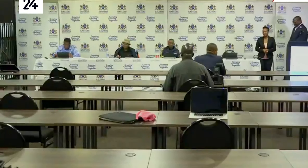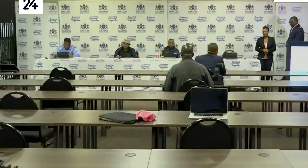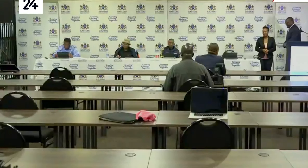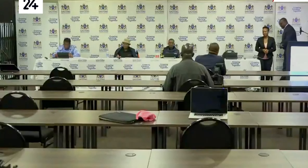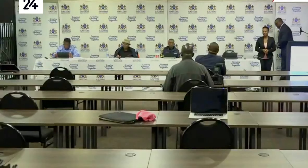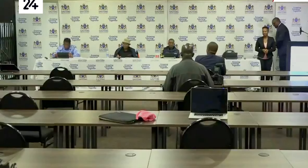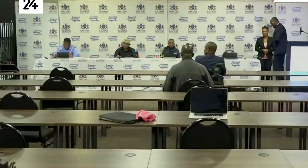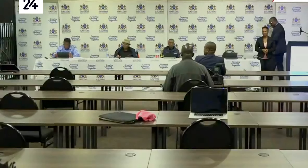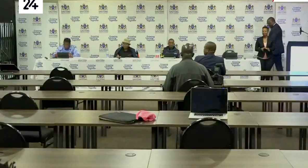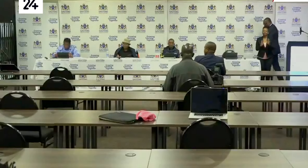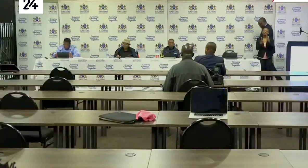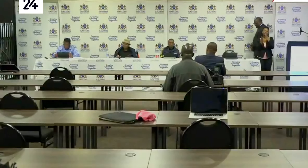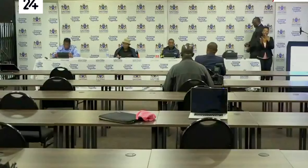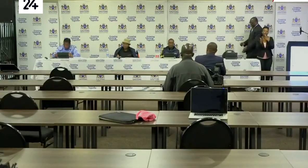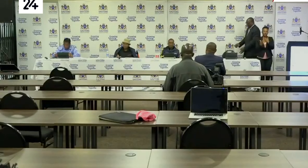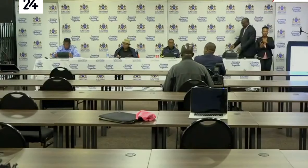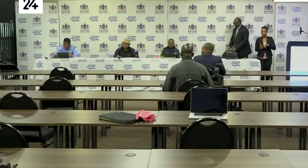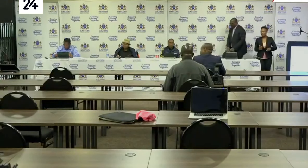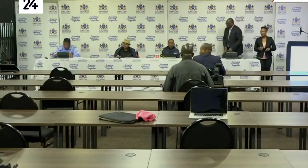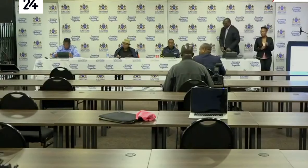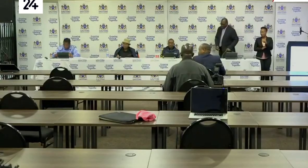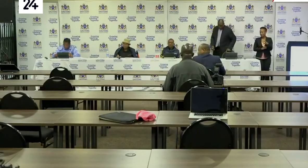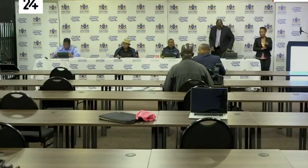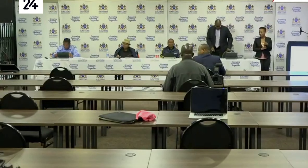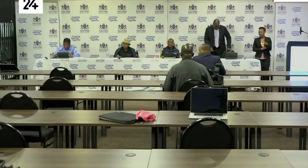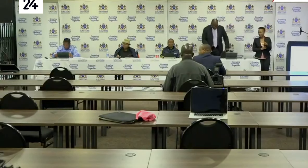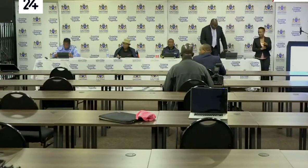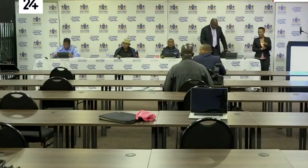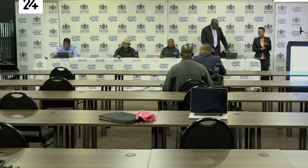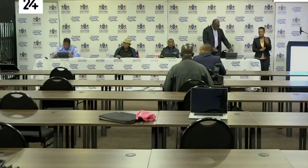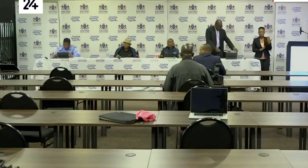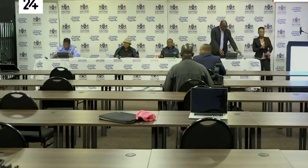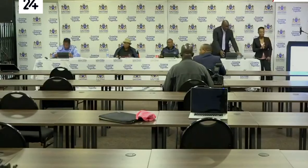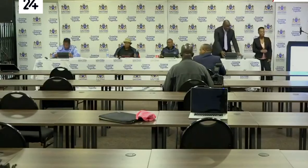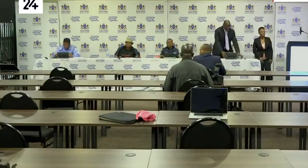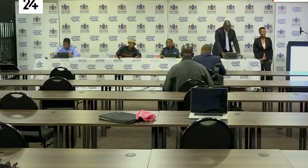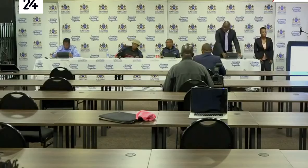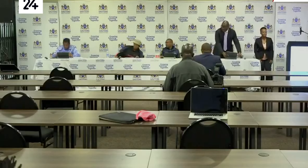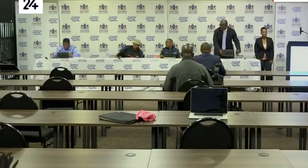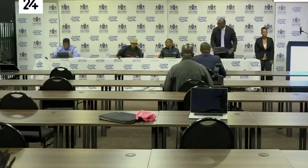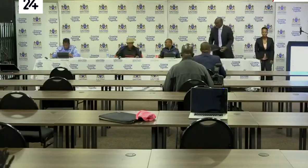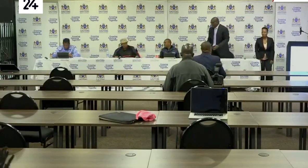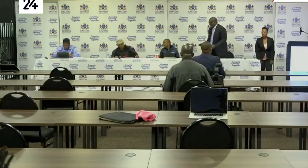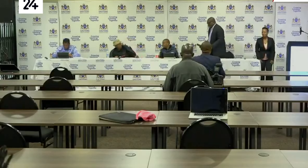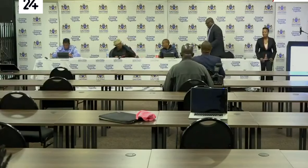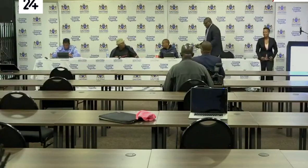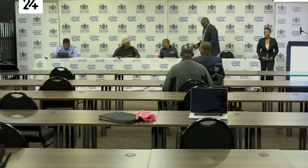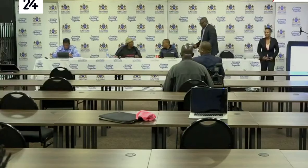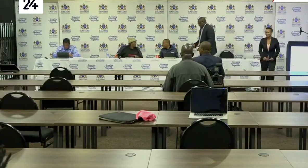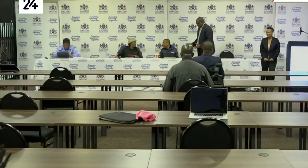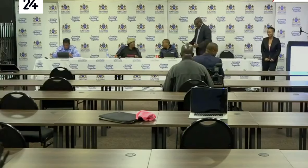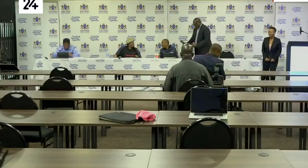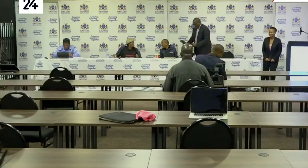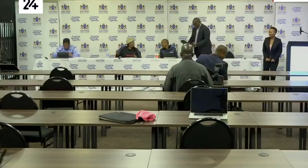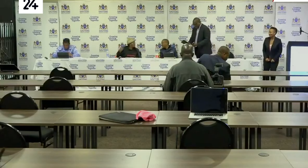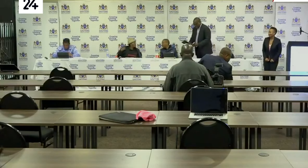thank you premier and emesis this brings us to the end to to to to Thank